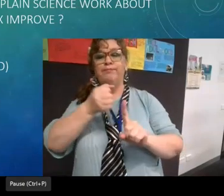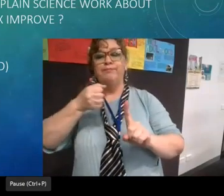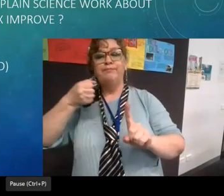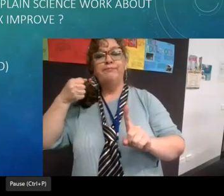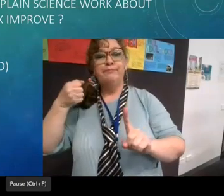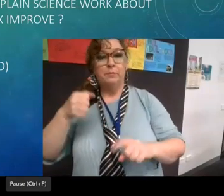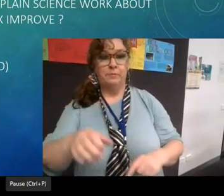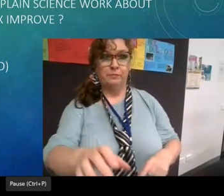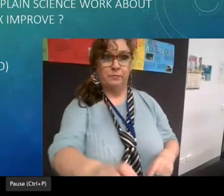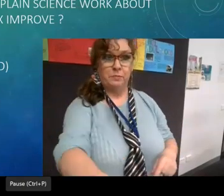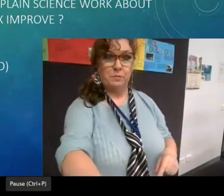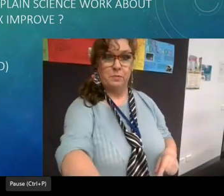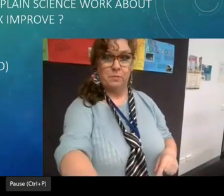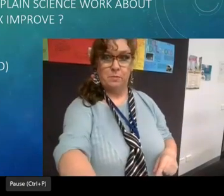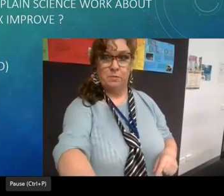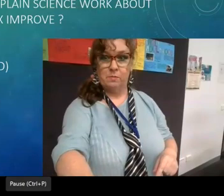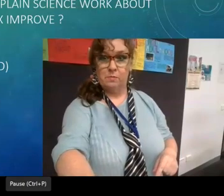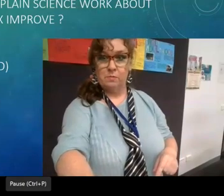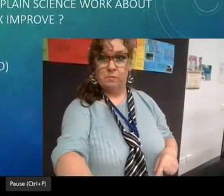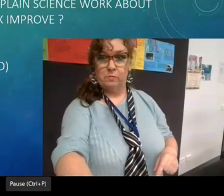a bit further and extend out that idea